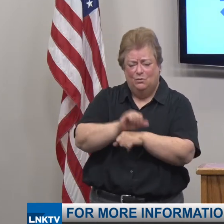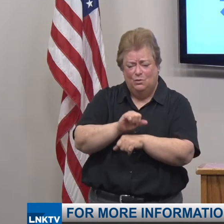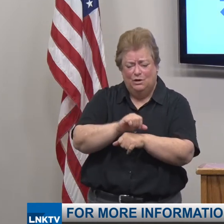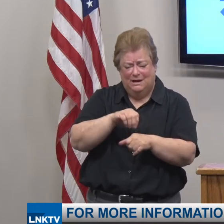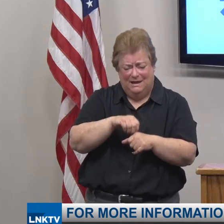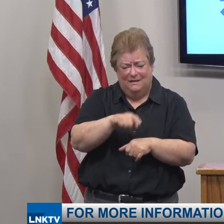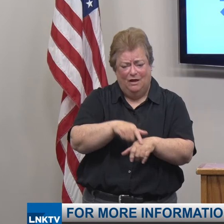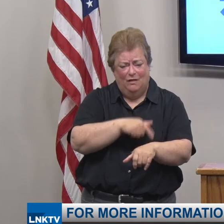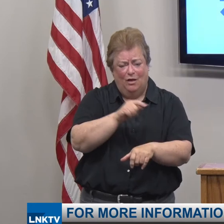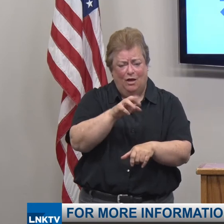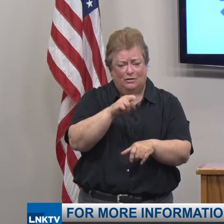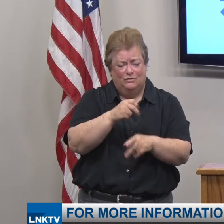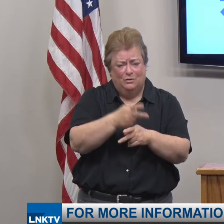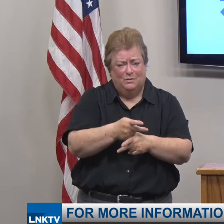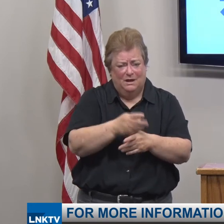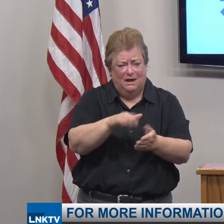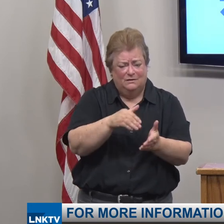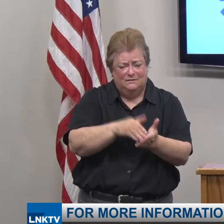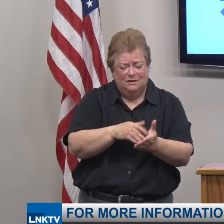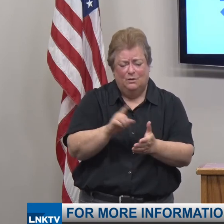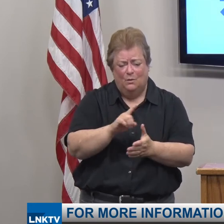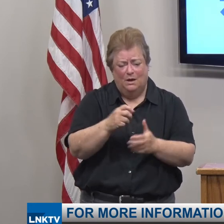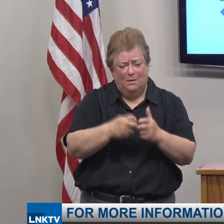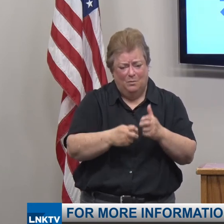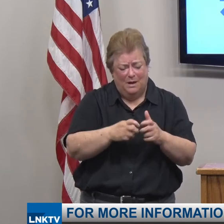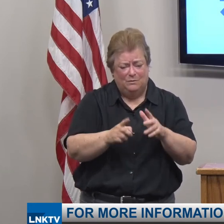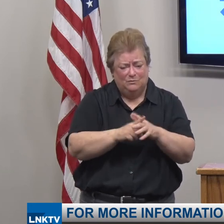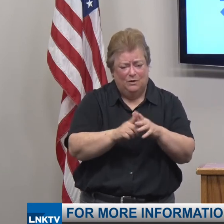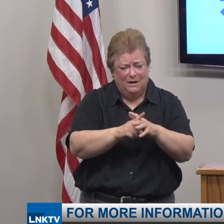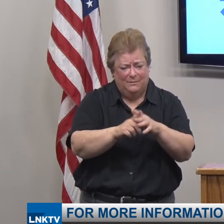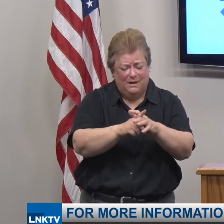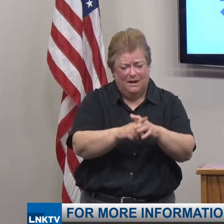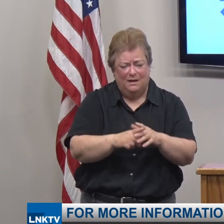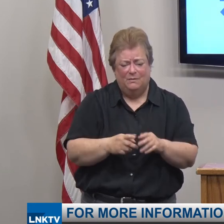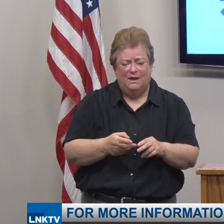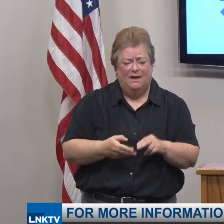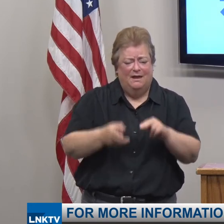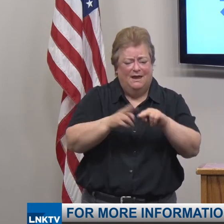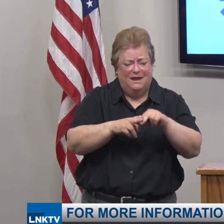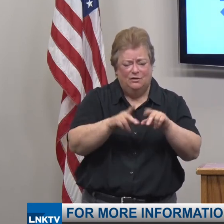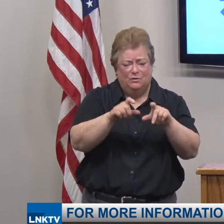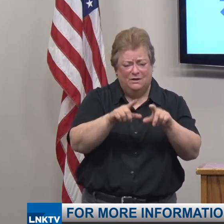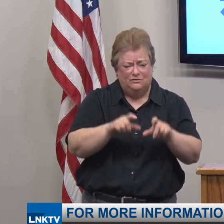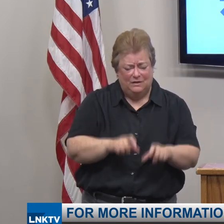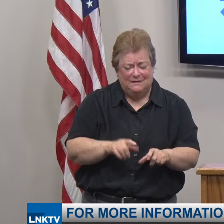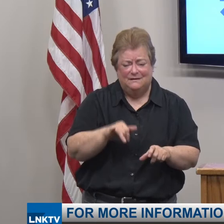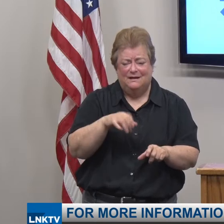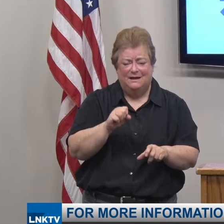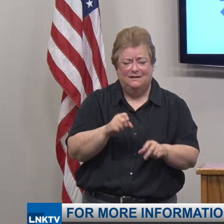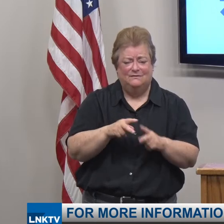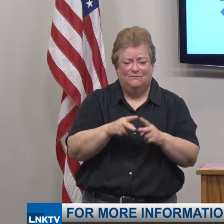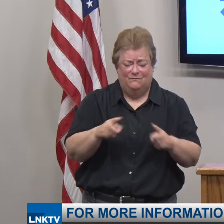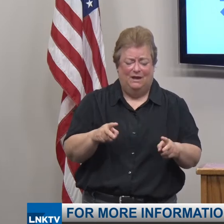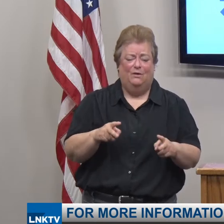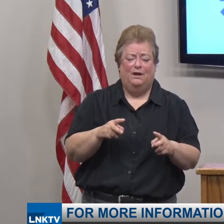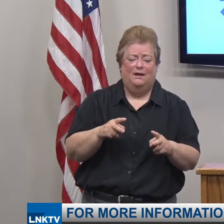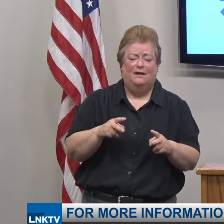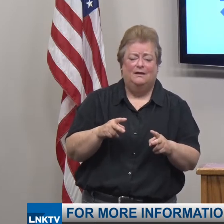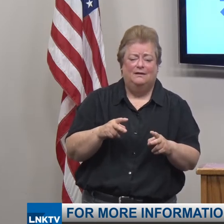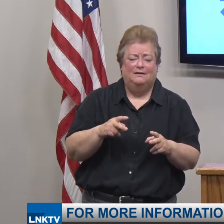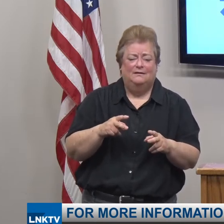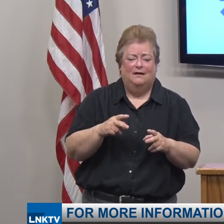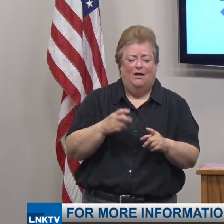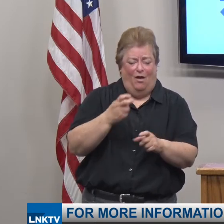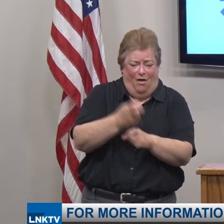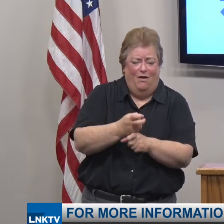centers where there's issues going on. And this increased testing is very wearing on our long-term care centers.